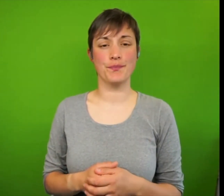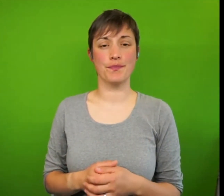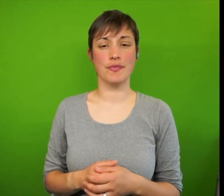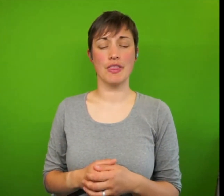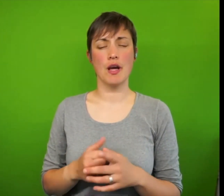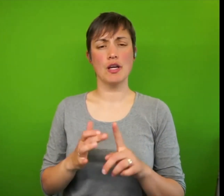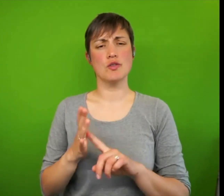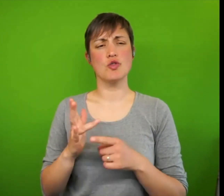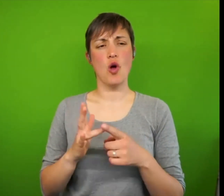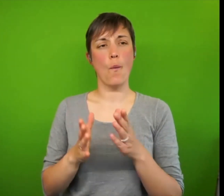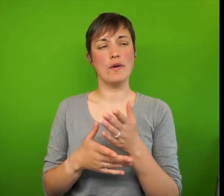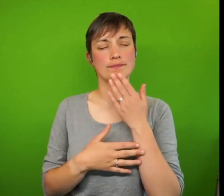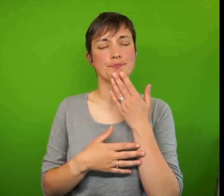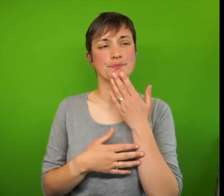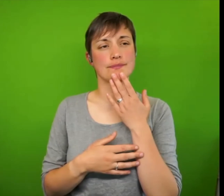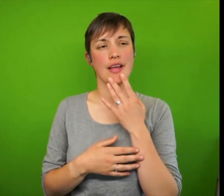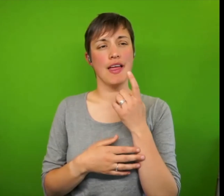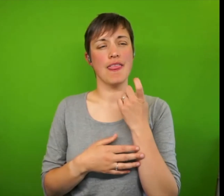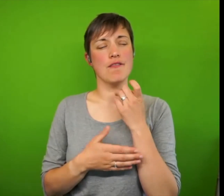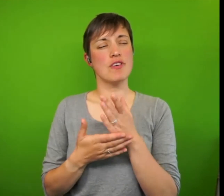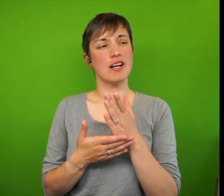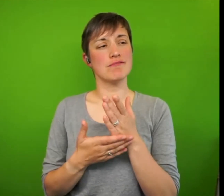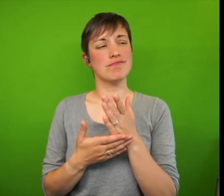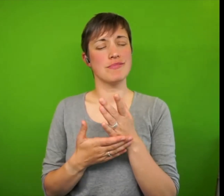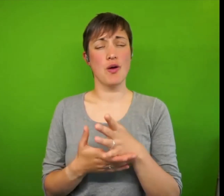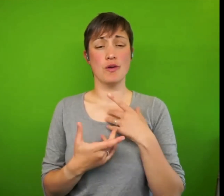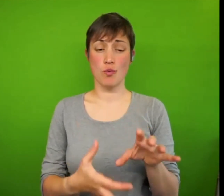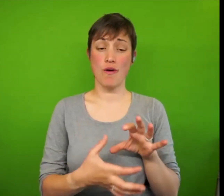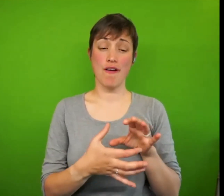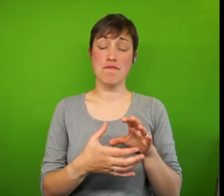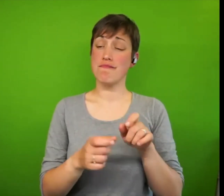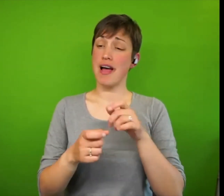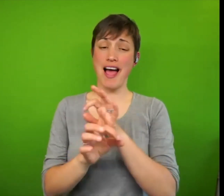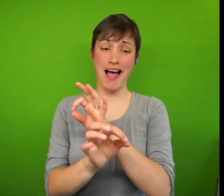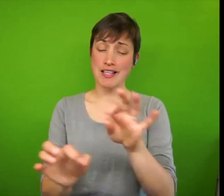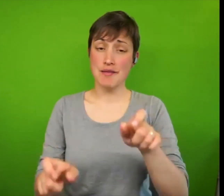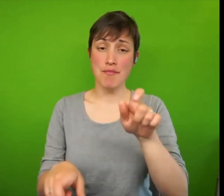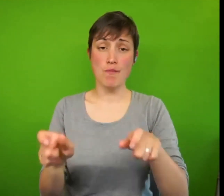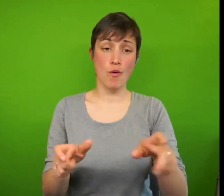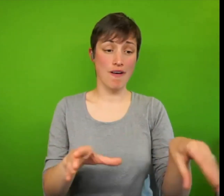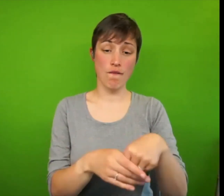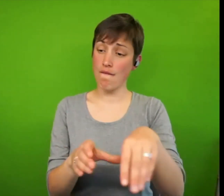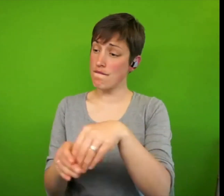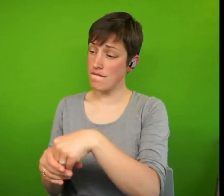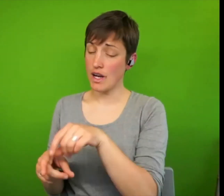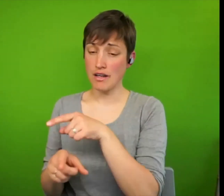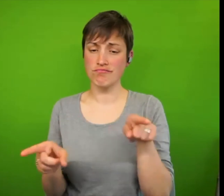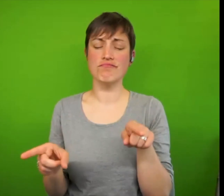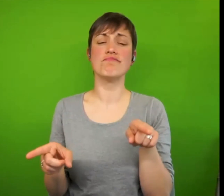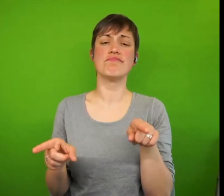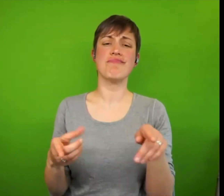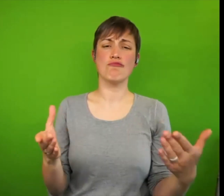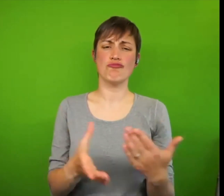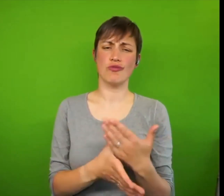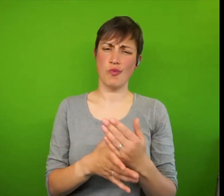actually involving the people that you're working with and ask them how they, you know, what are the practical